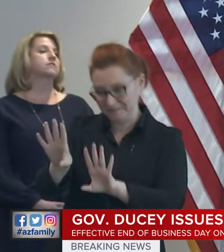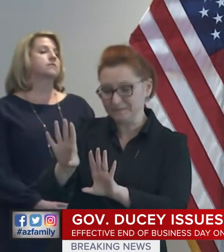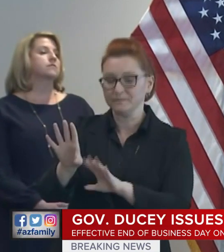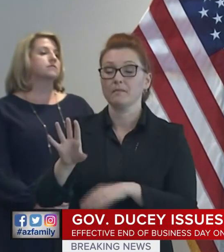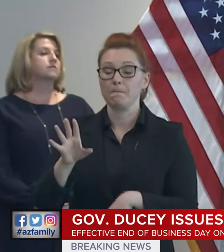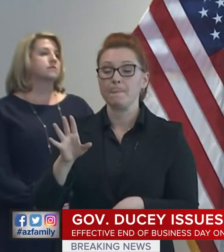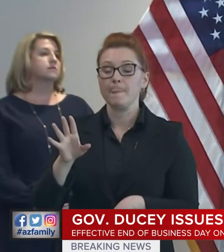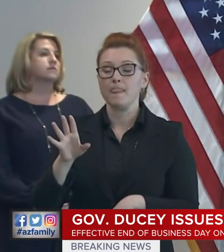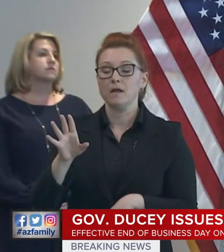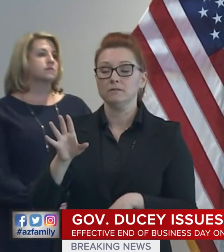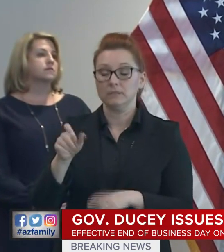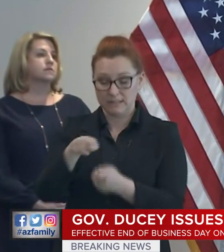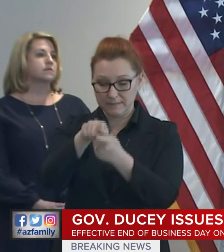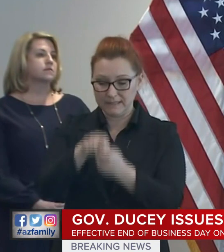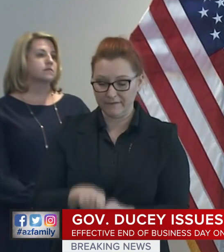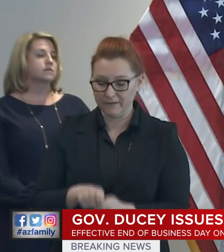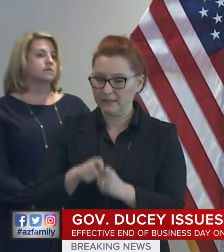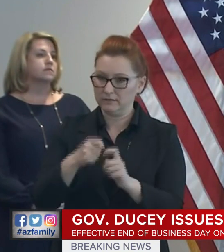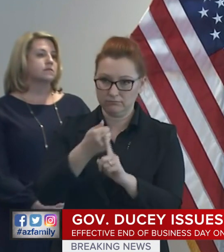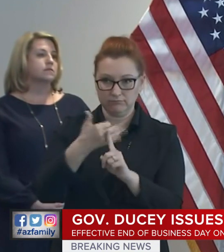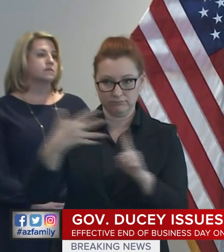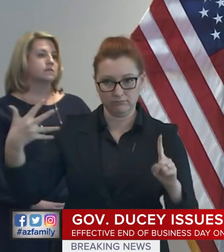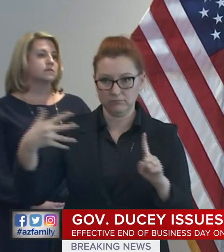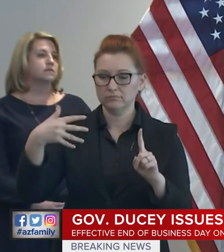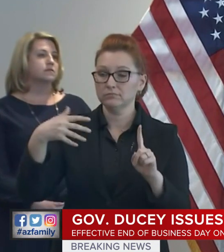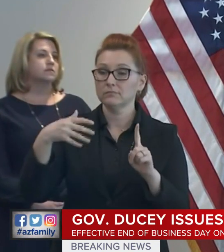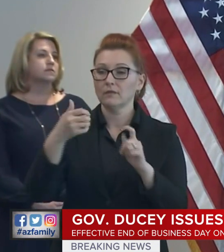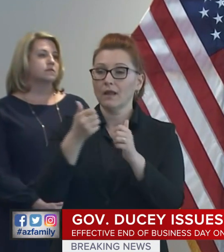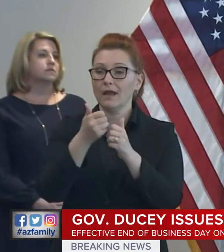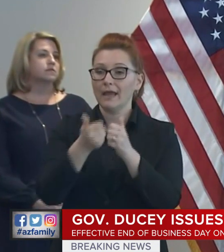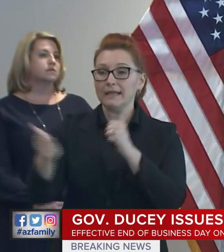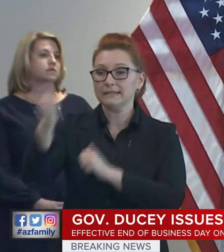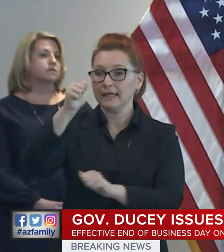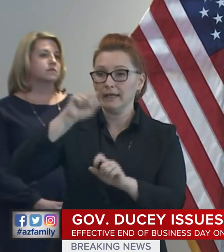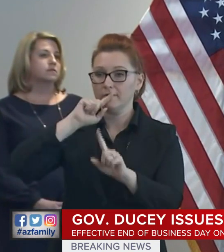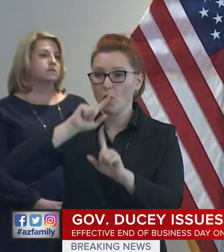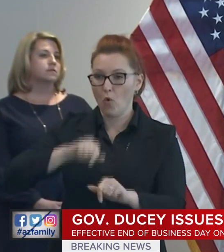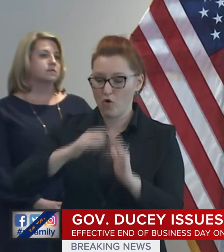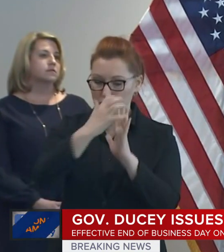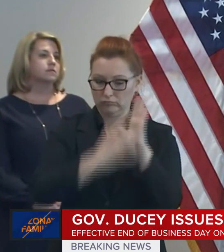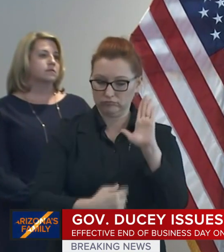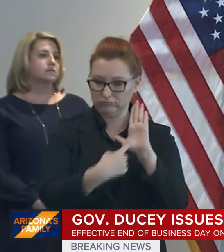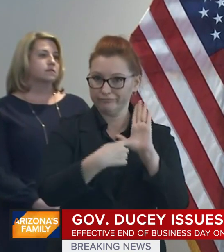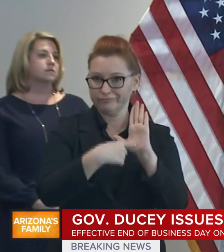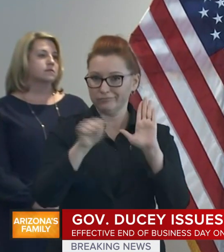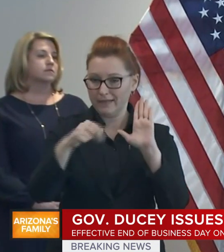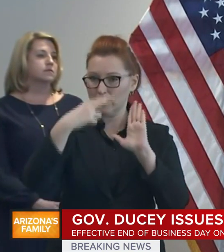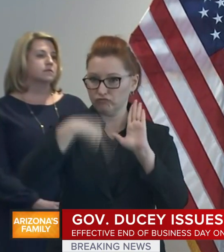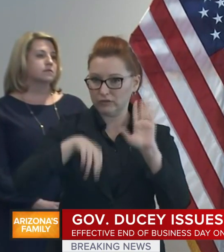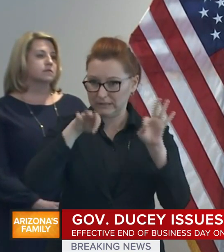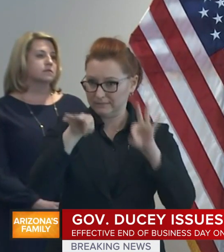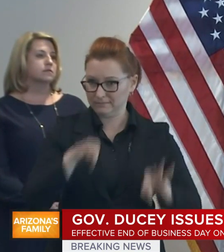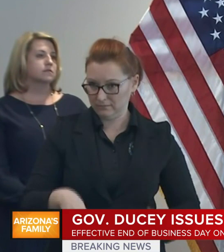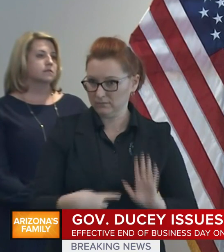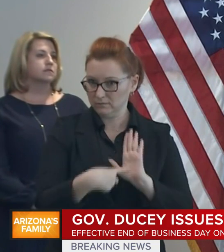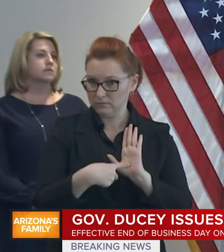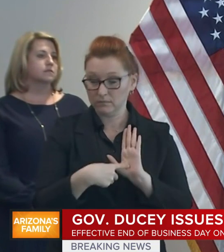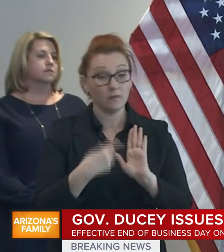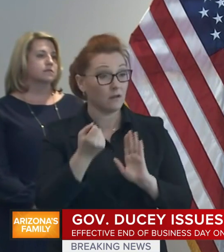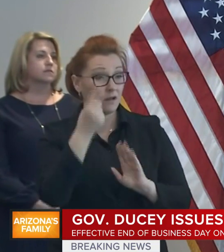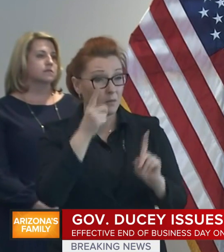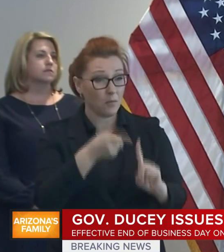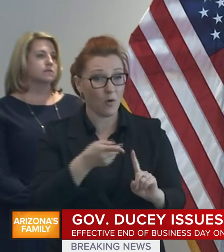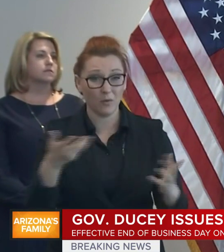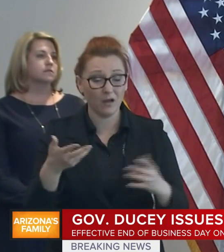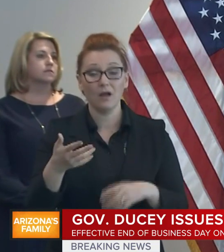are in the executive order. I'll refer you to that. I mean, the idea is we want people to stay